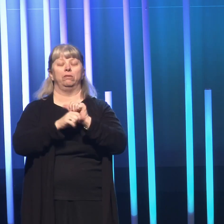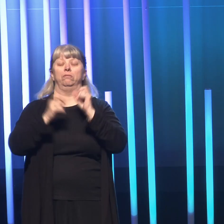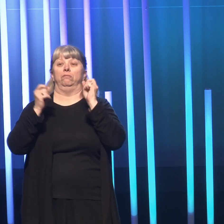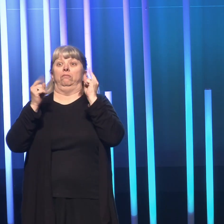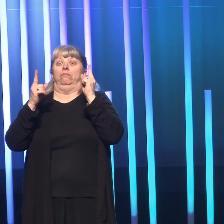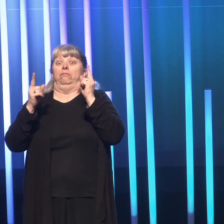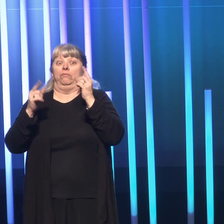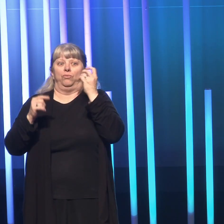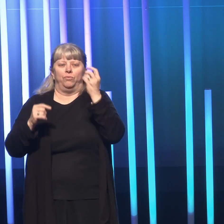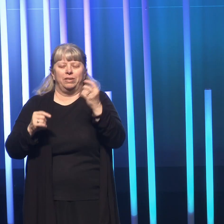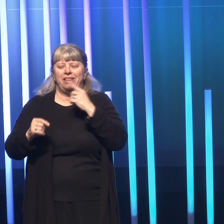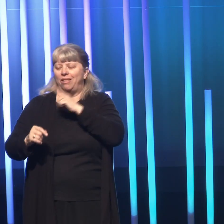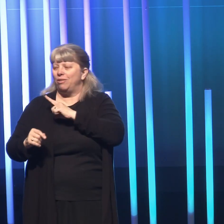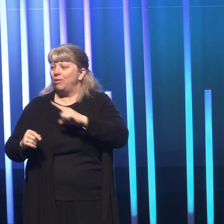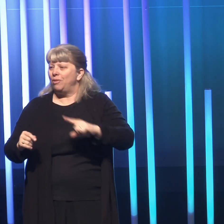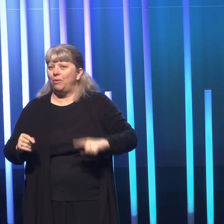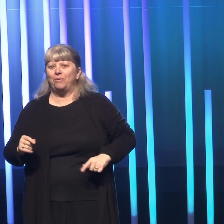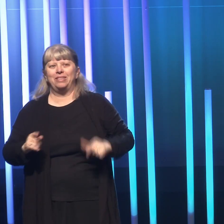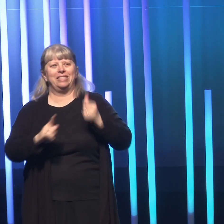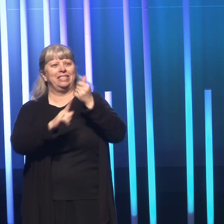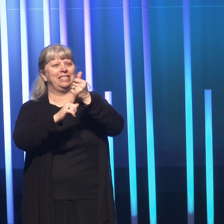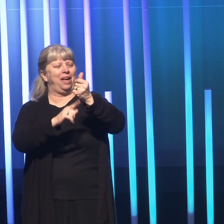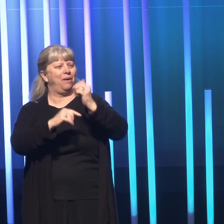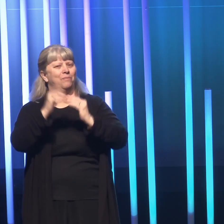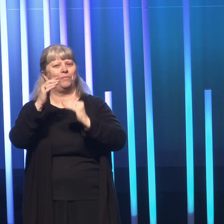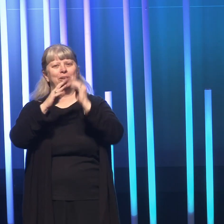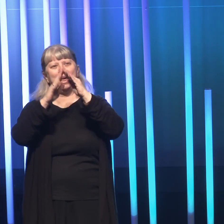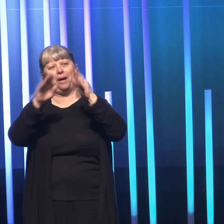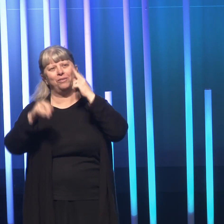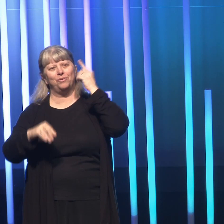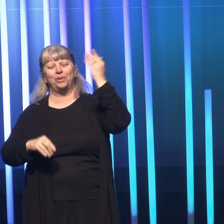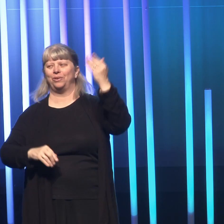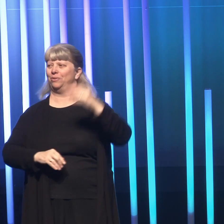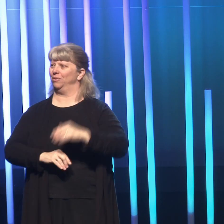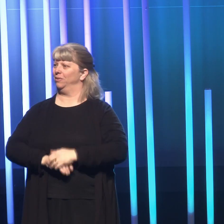me up from that dream. It said, the Lord himself will build a house for you.